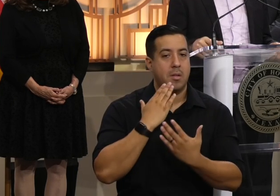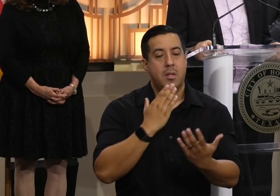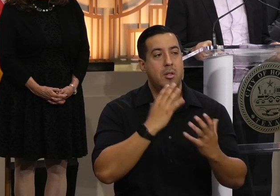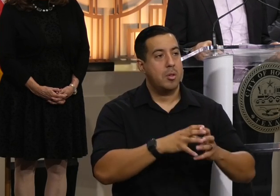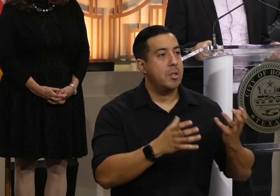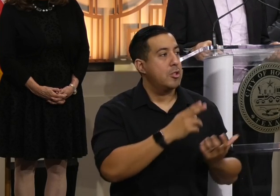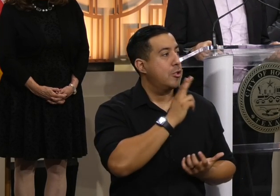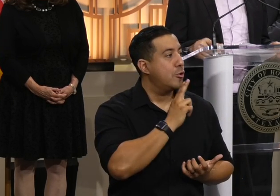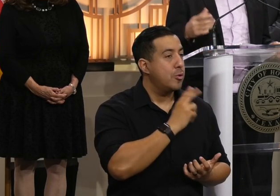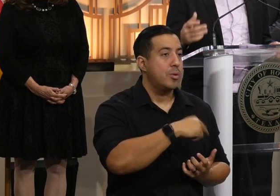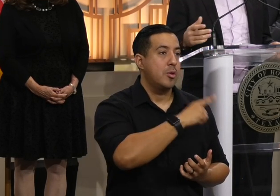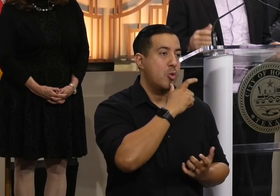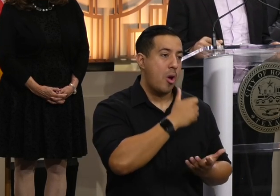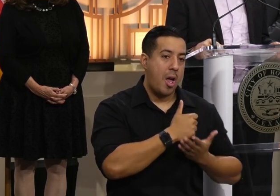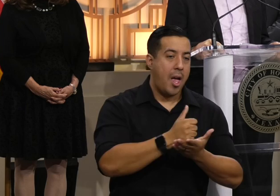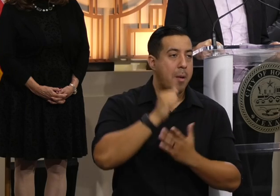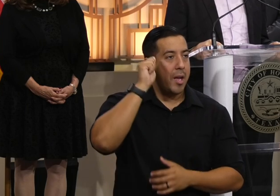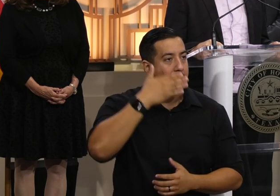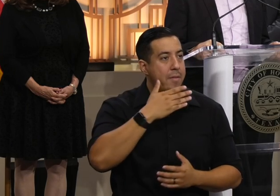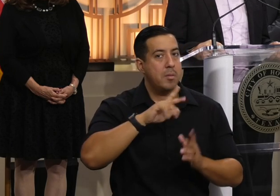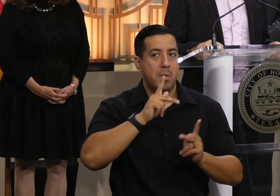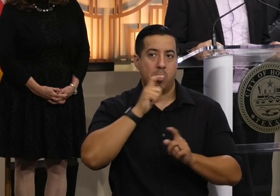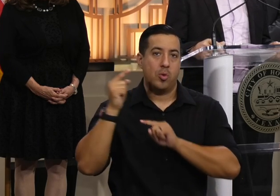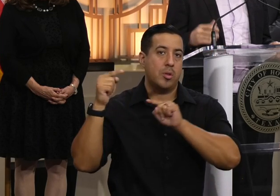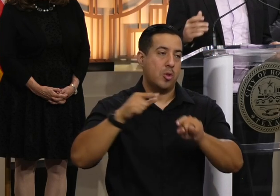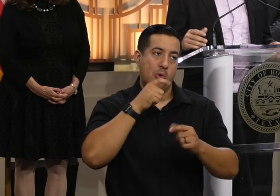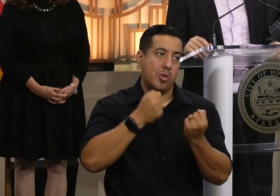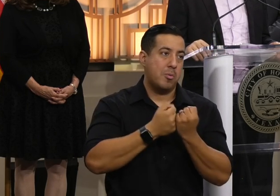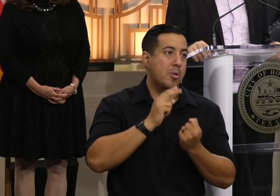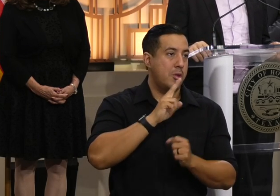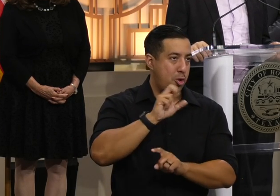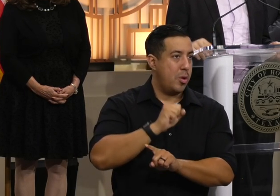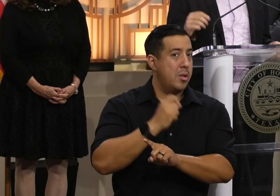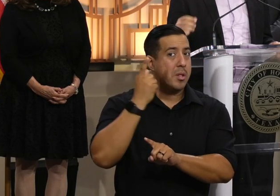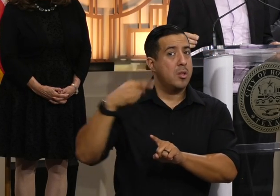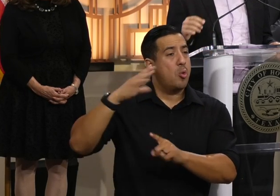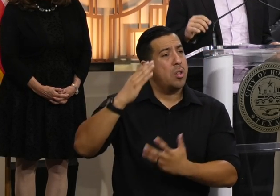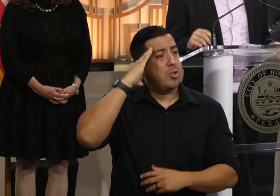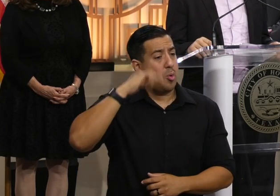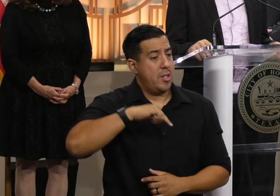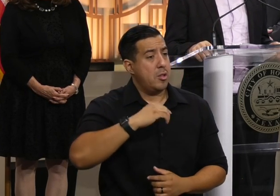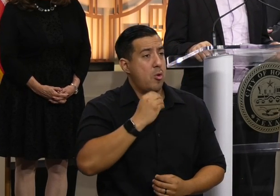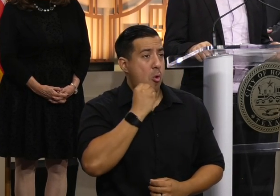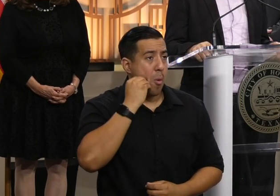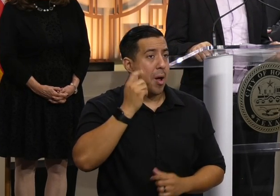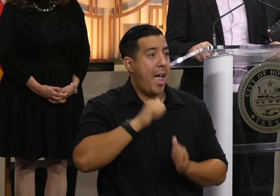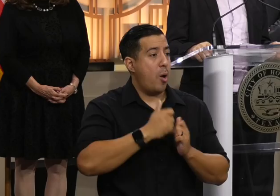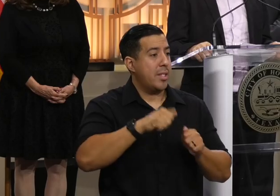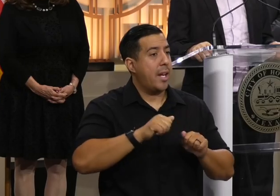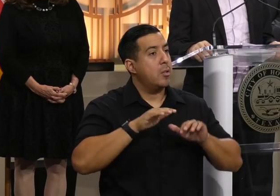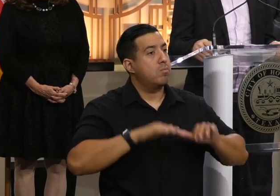the city of Houston for helping the Afghan allies that are coming because they know this is a home and this is the best place they can resettle.